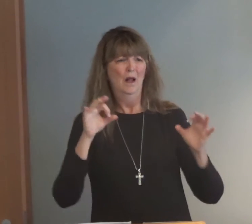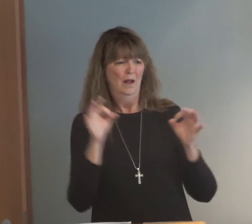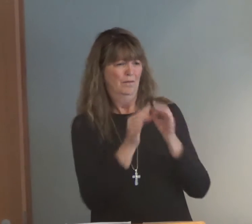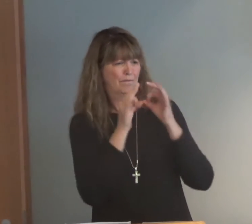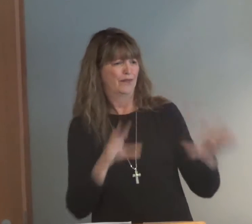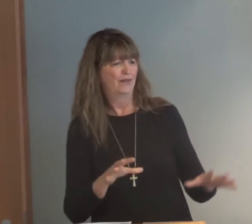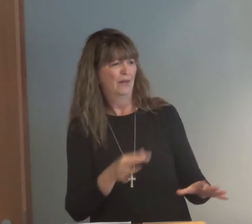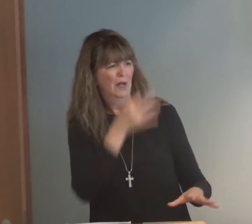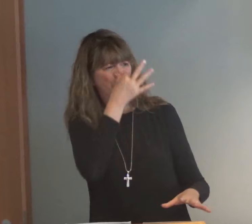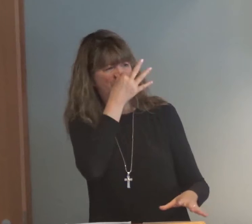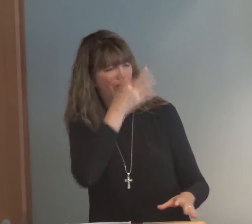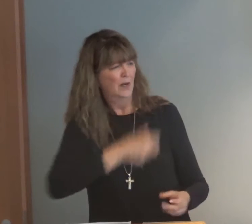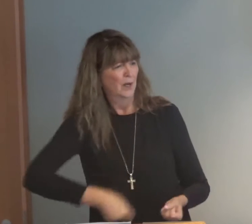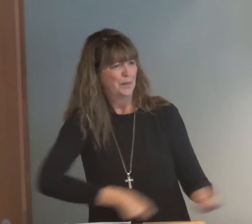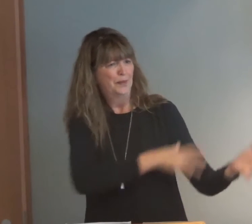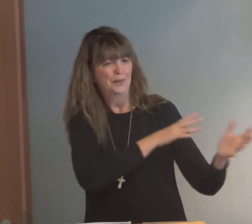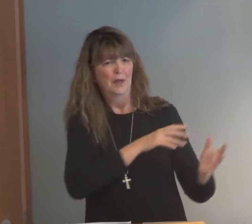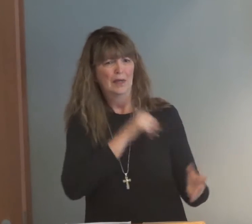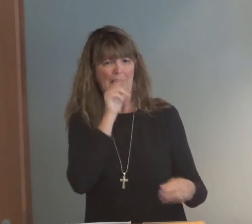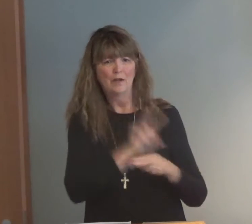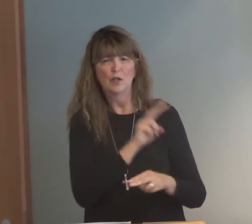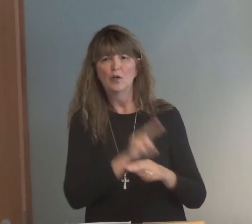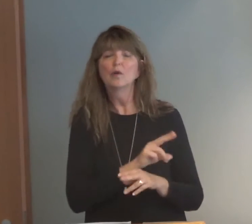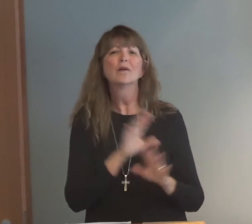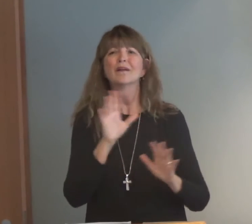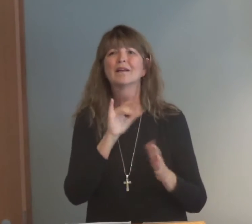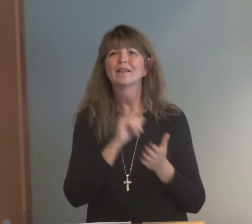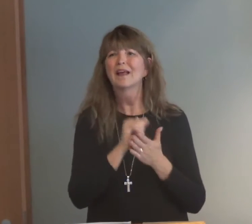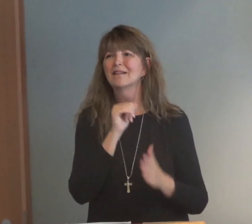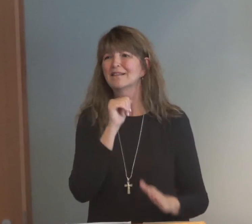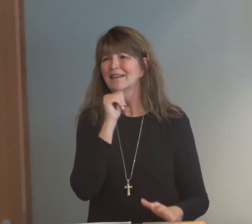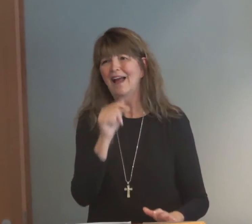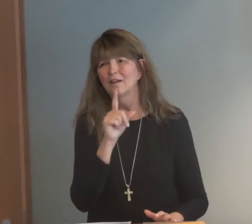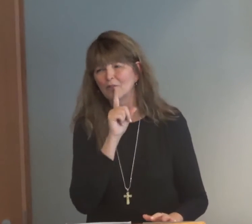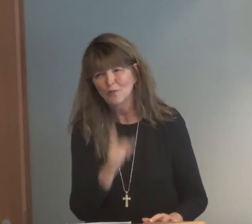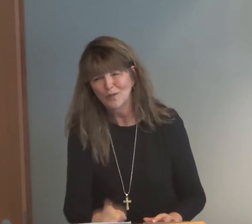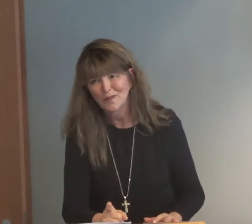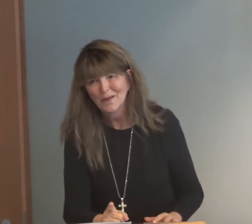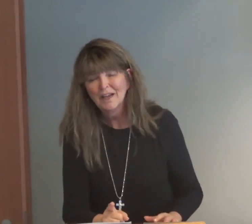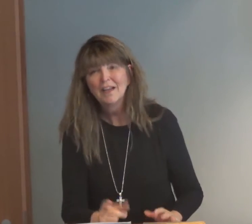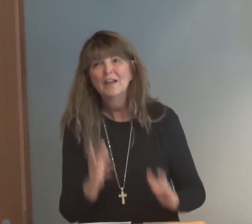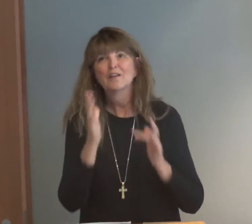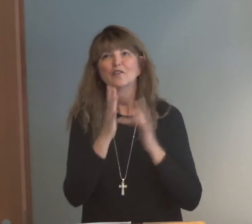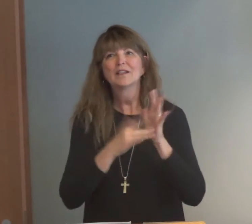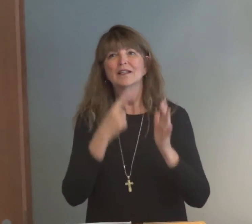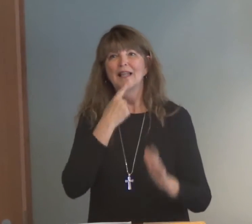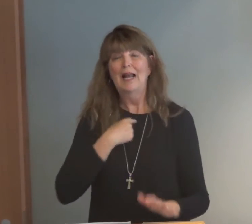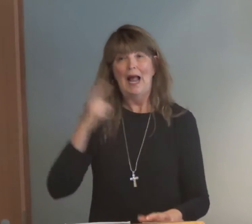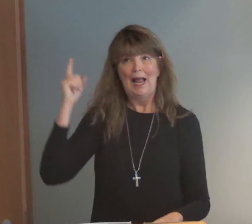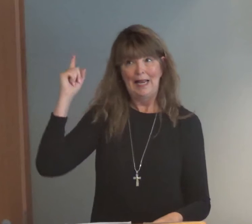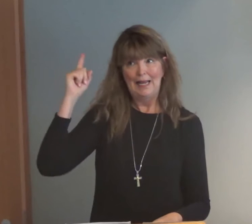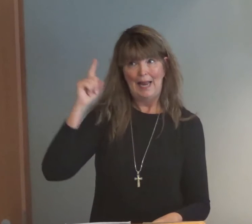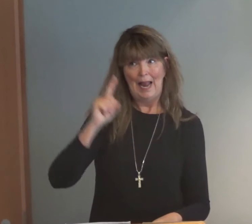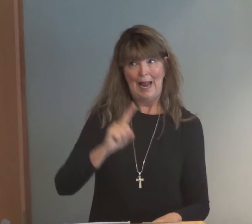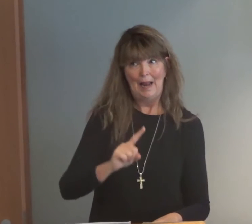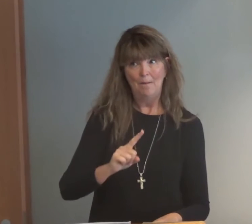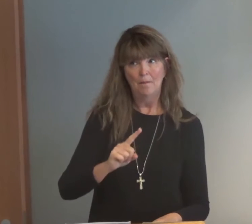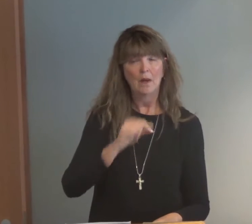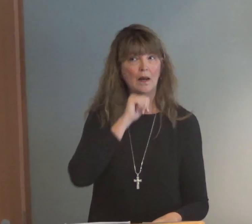law is insignificant. We don't need to pay any attention to it. We don't need to use it for us. However,